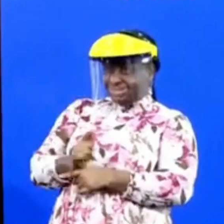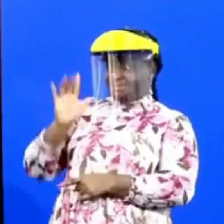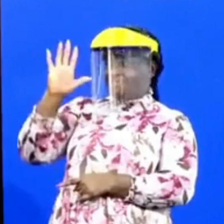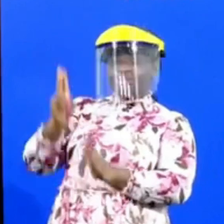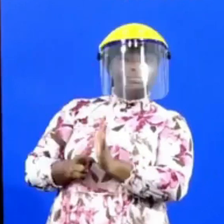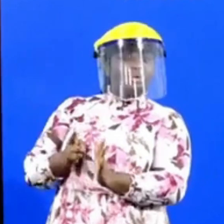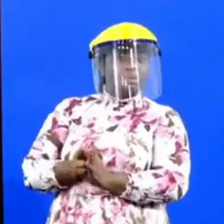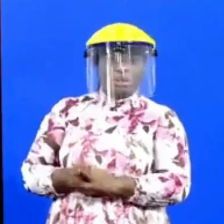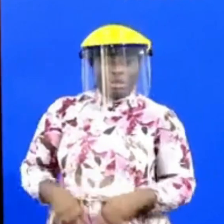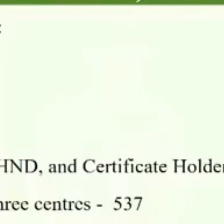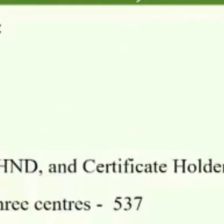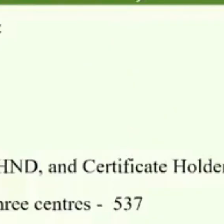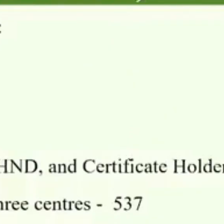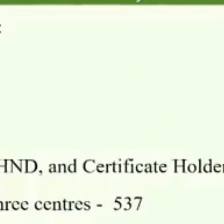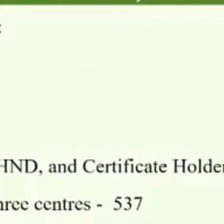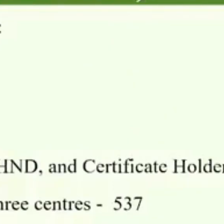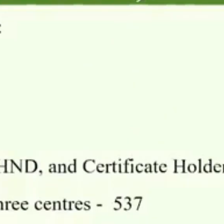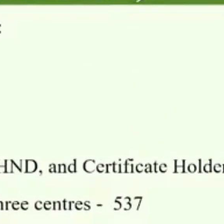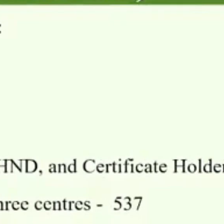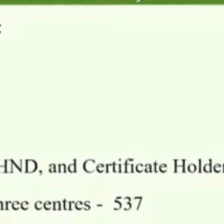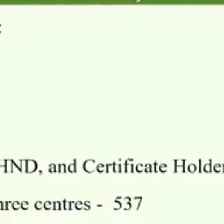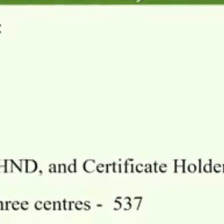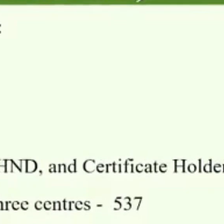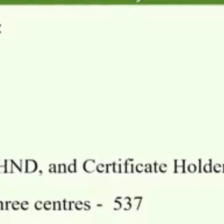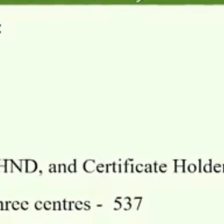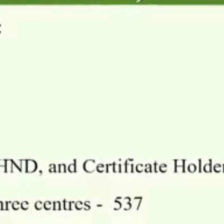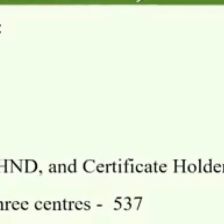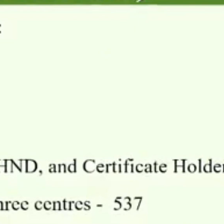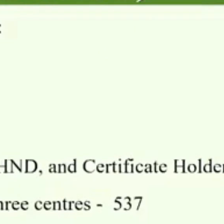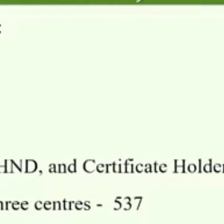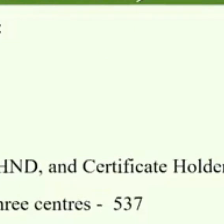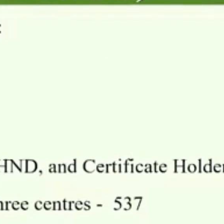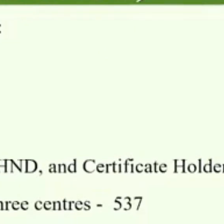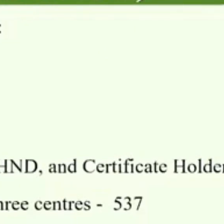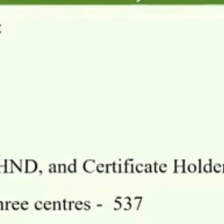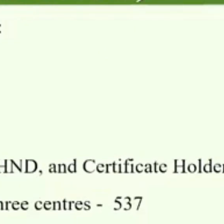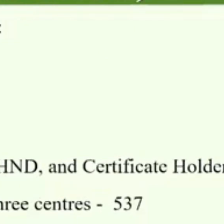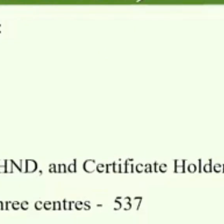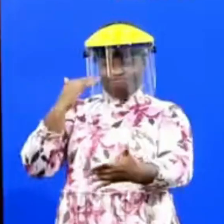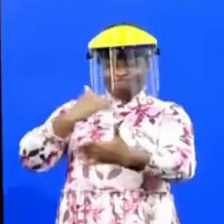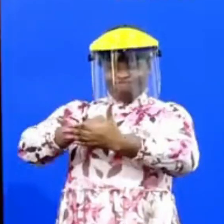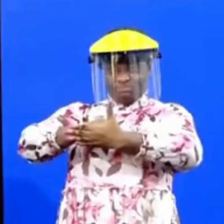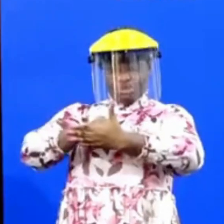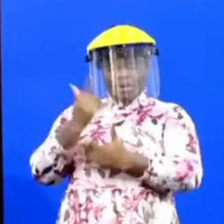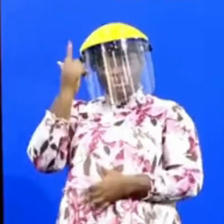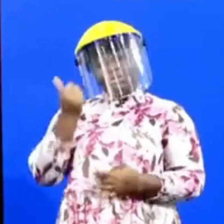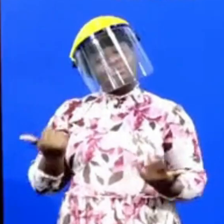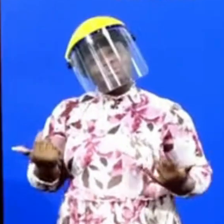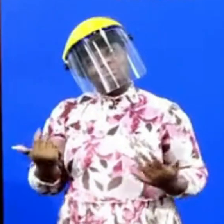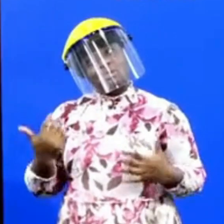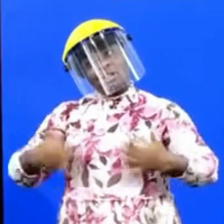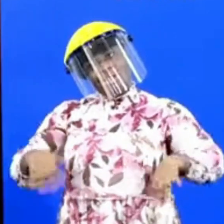hours and we are not taking advantage. In fact, as I said, our vegetables were banned from the European market when we took over because of